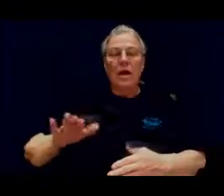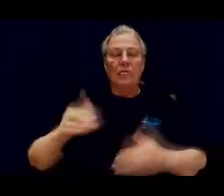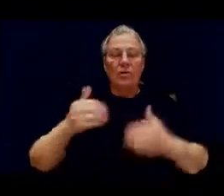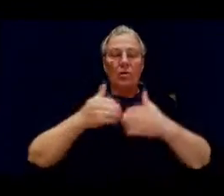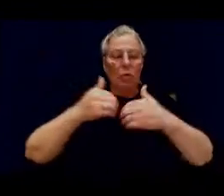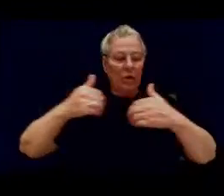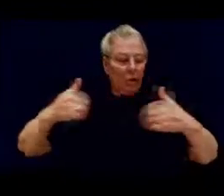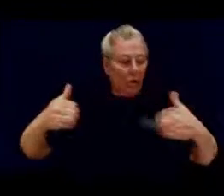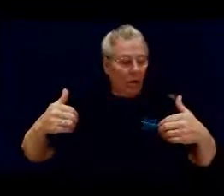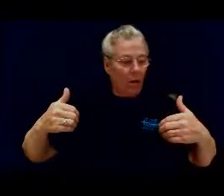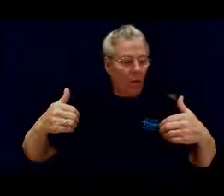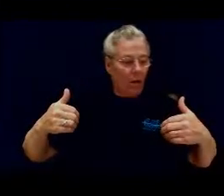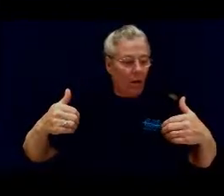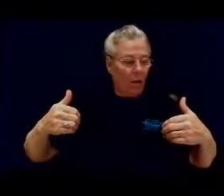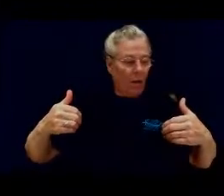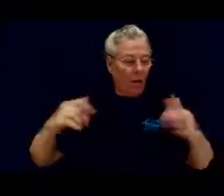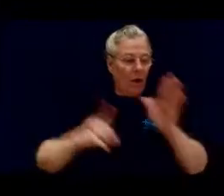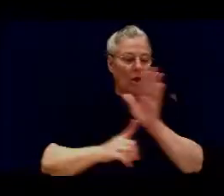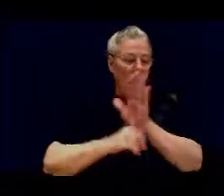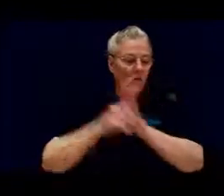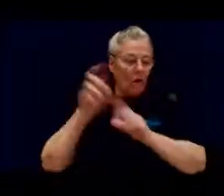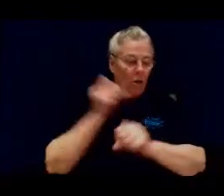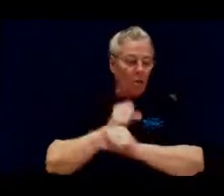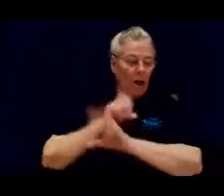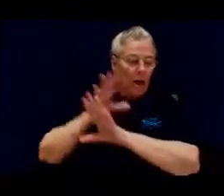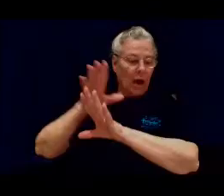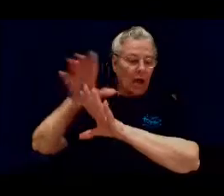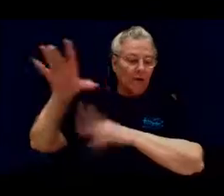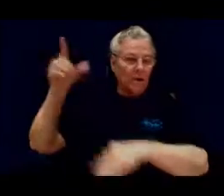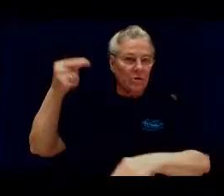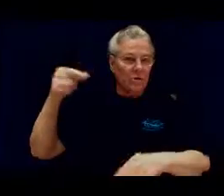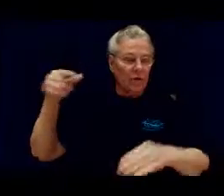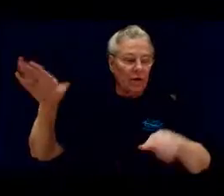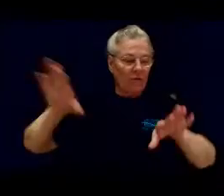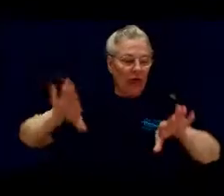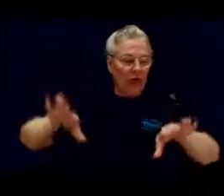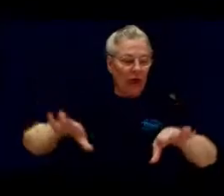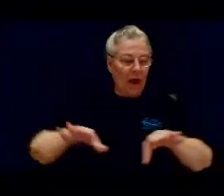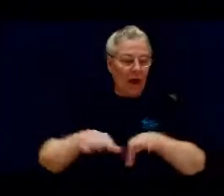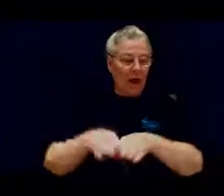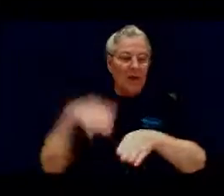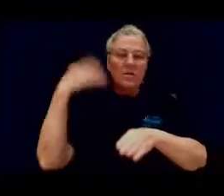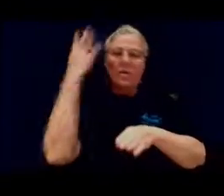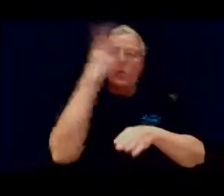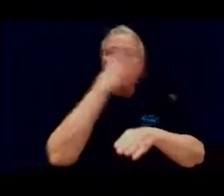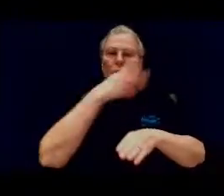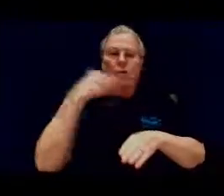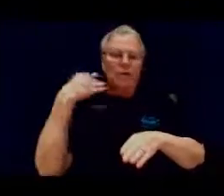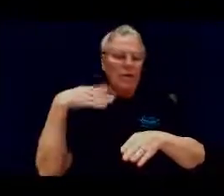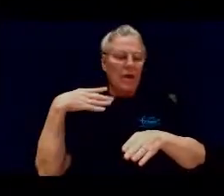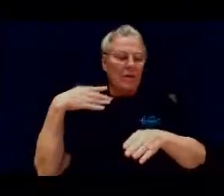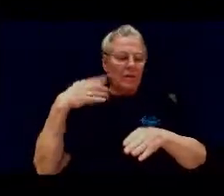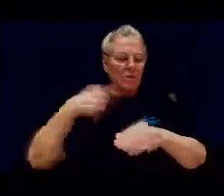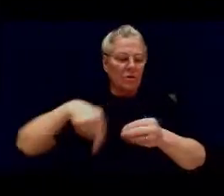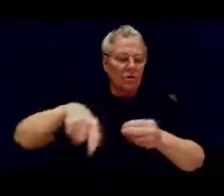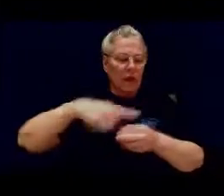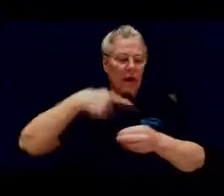would part tall mountains green valley the beauty that surrounds